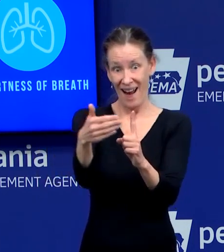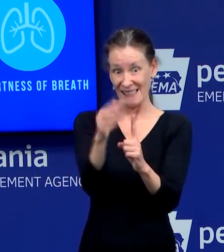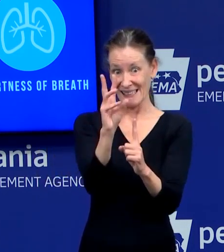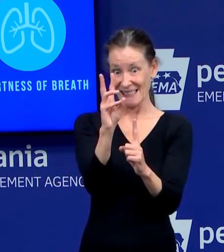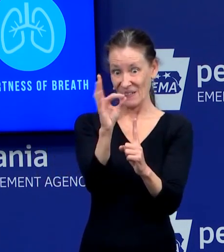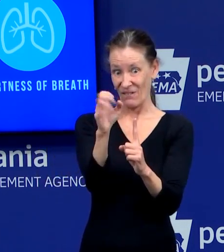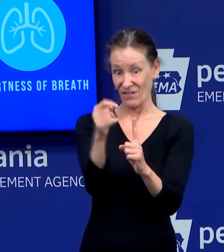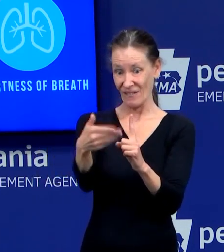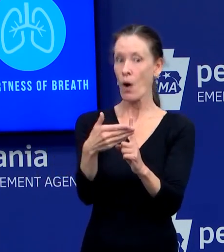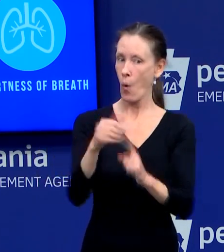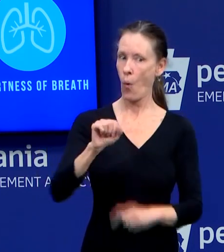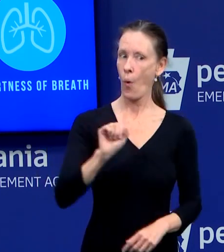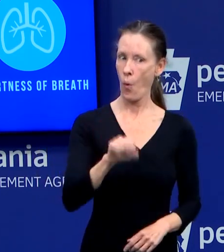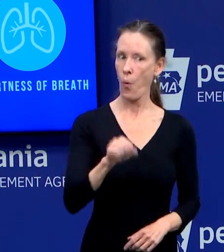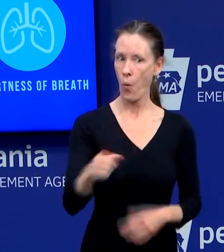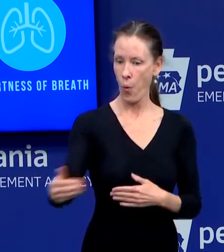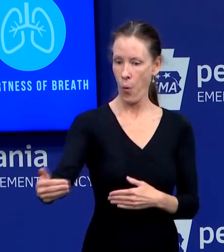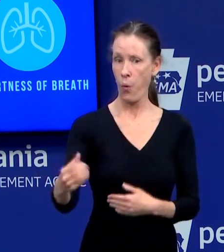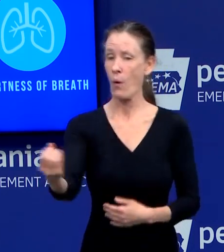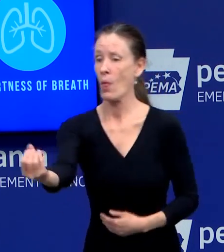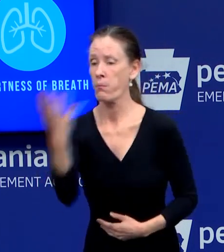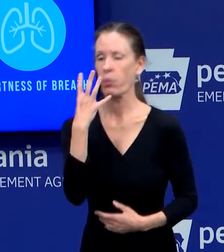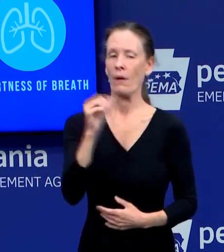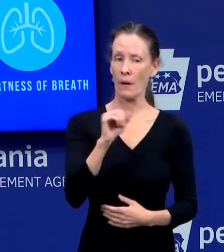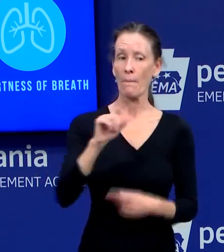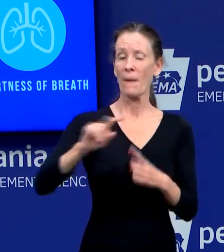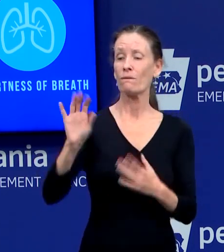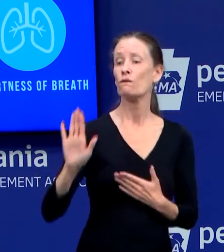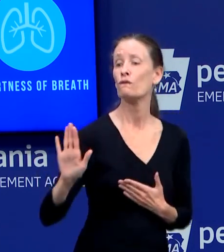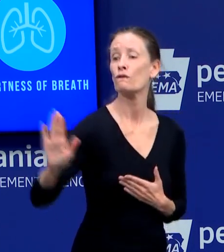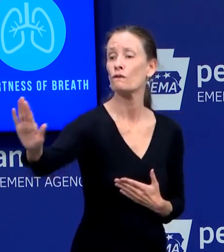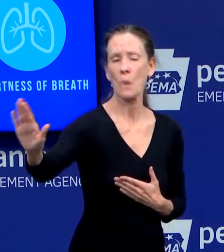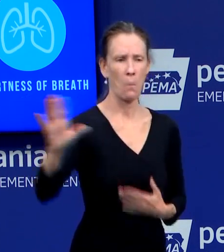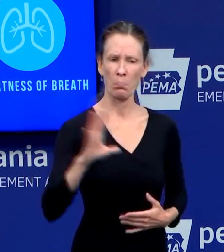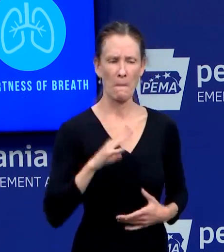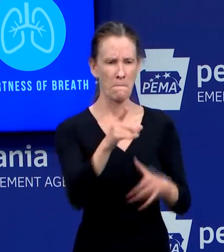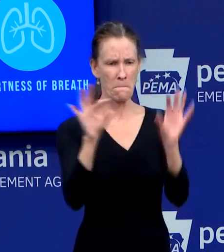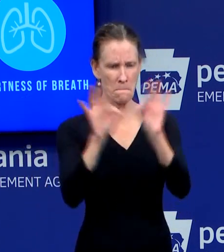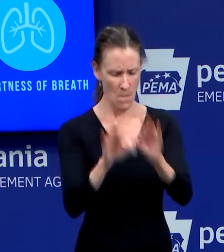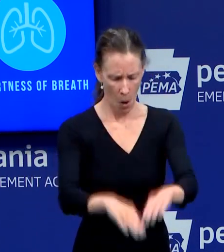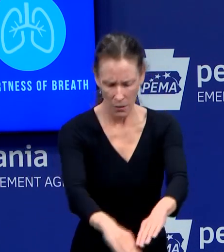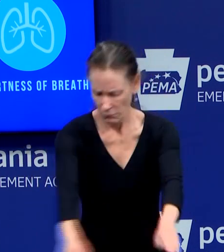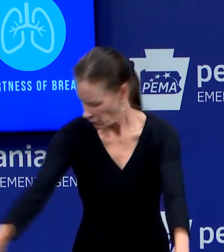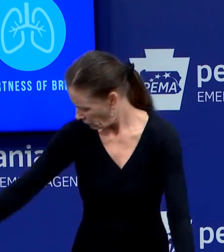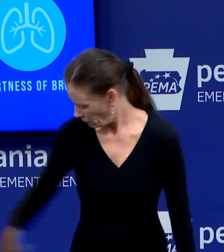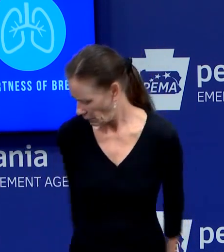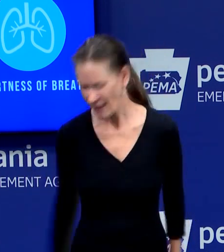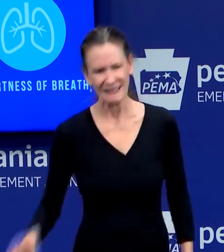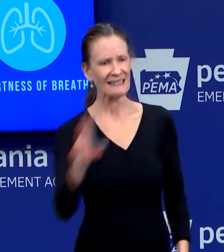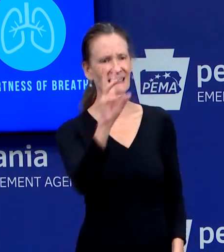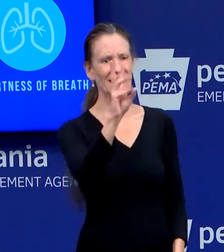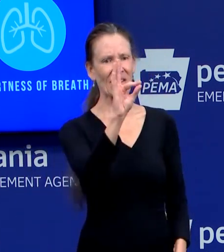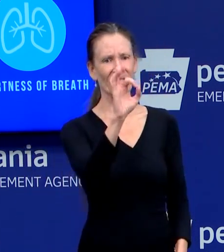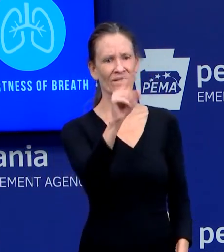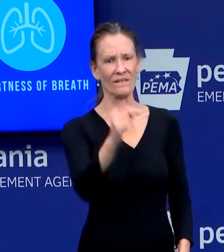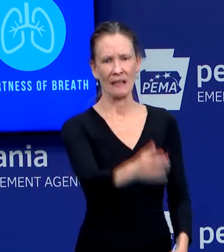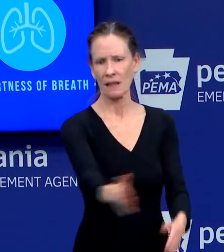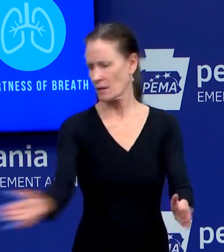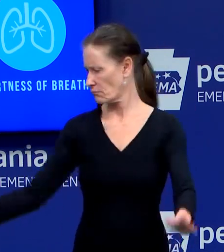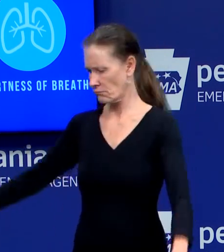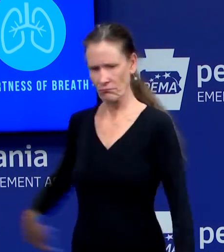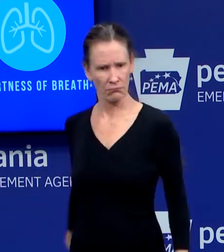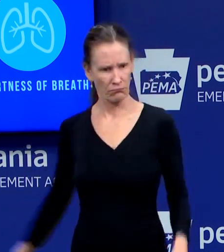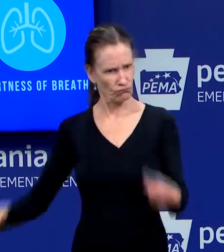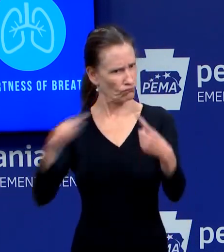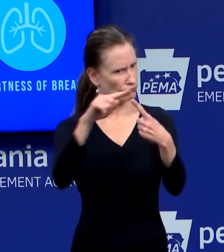easily transmissible. Uh, and then wash your hands 10, 20 times a day, as I described. Use, um, uh, use hand sanitizer.